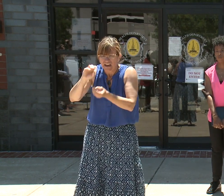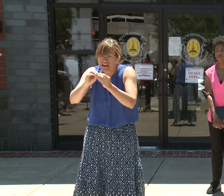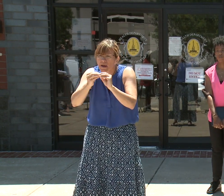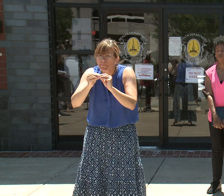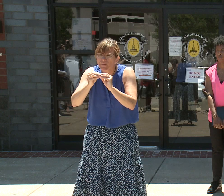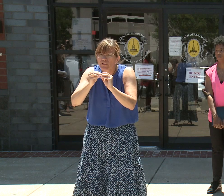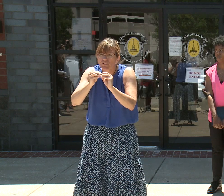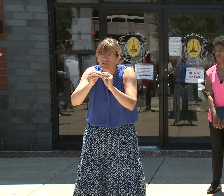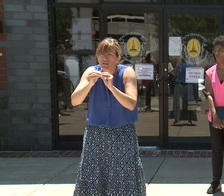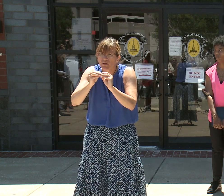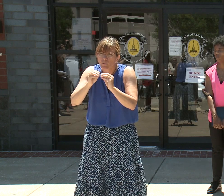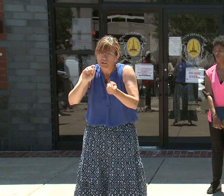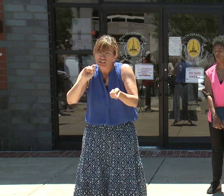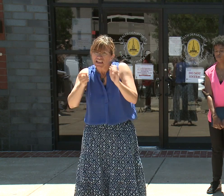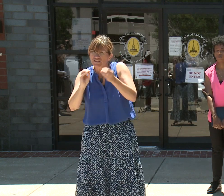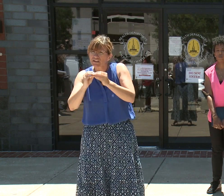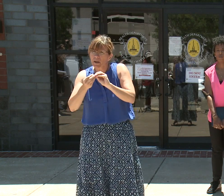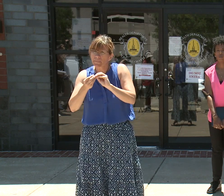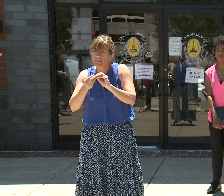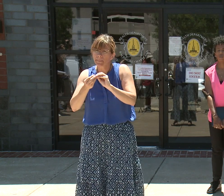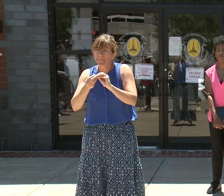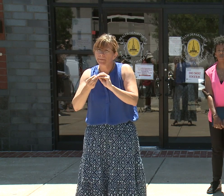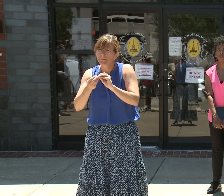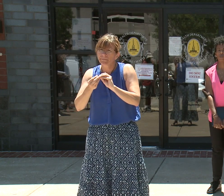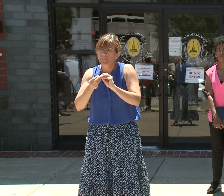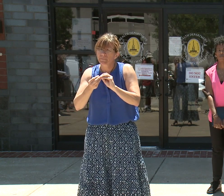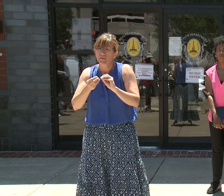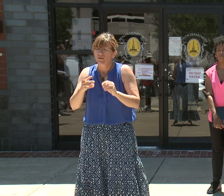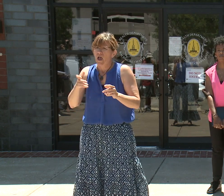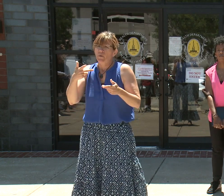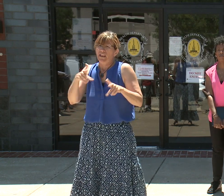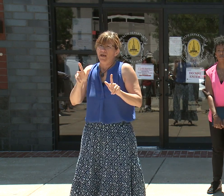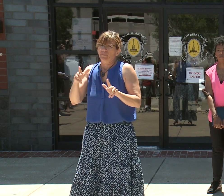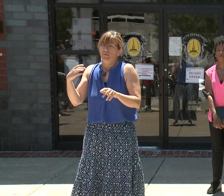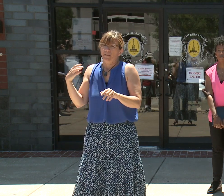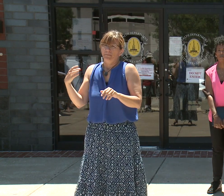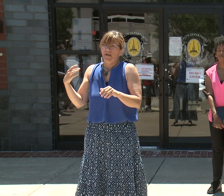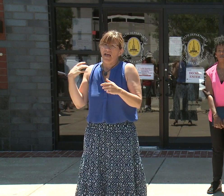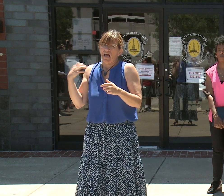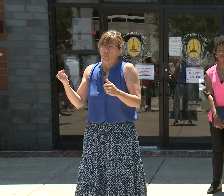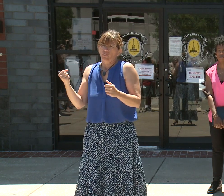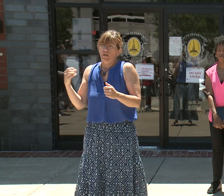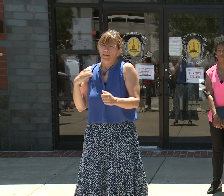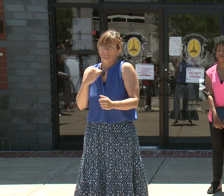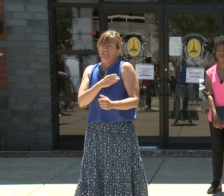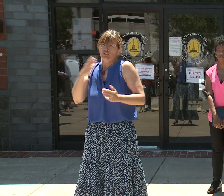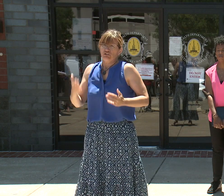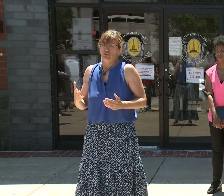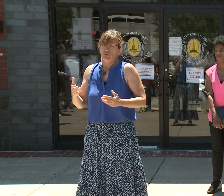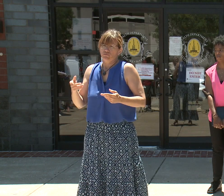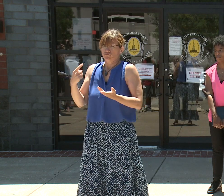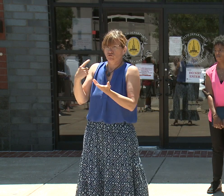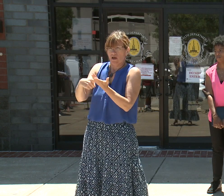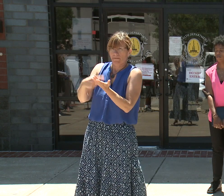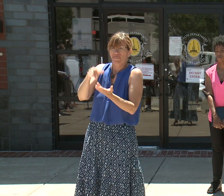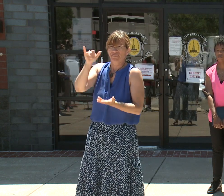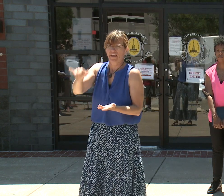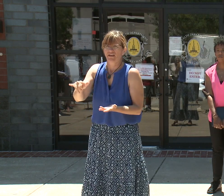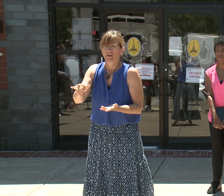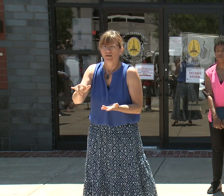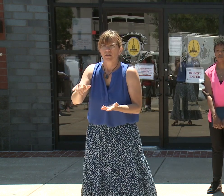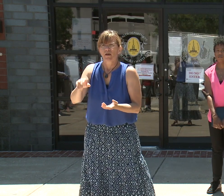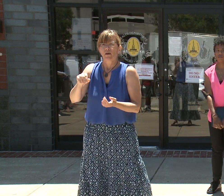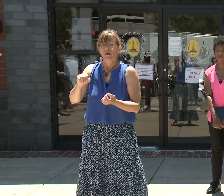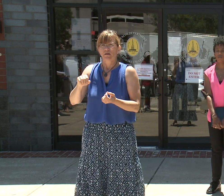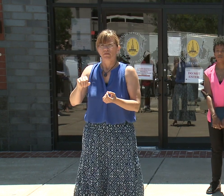I'll let the health commissioner talk about what specific things we're looking at, but you heard her talk about where our case rate is, where our positivity